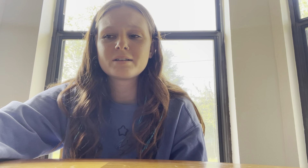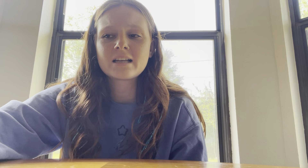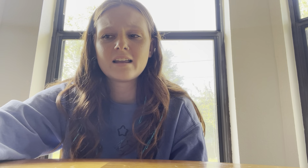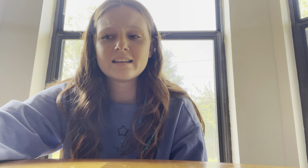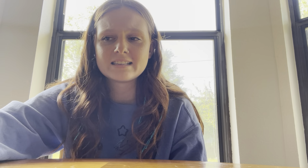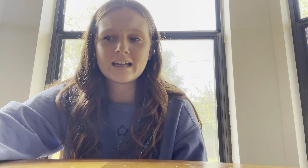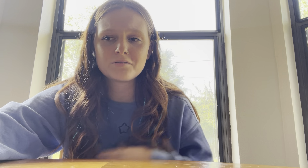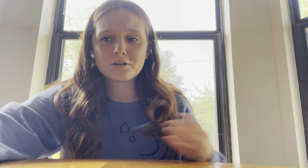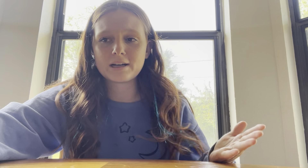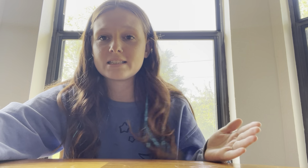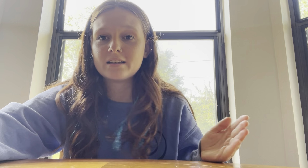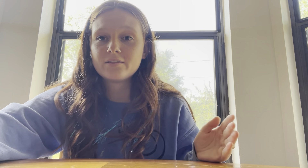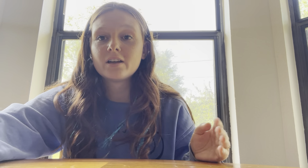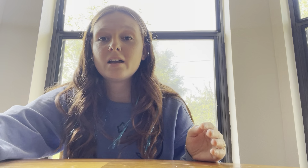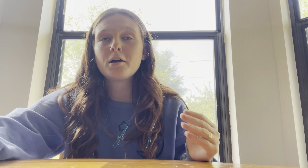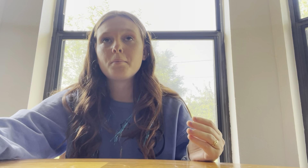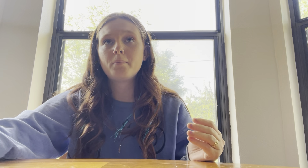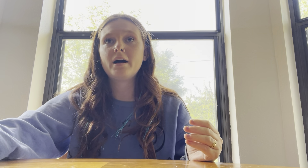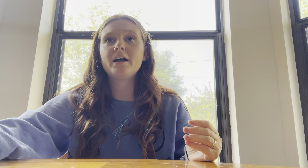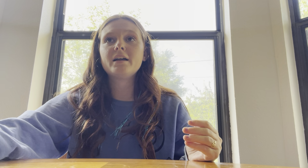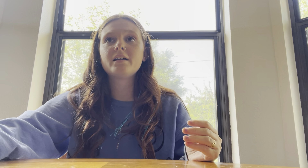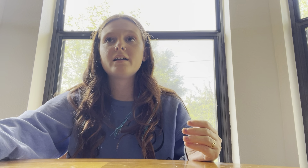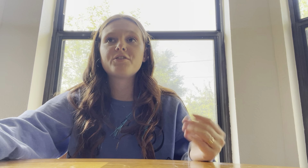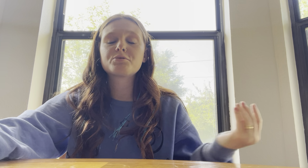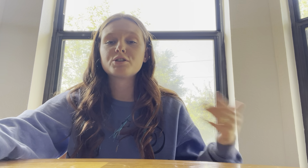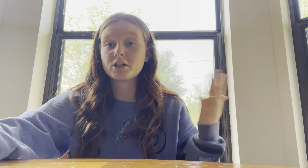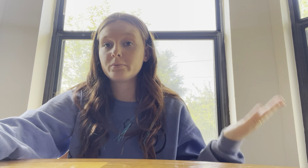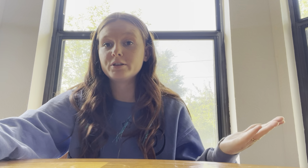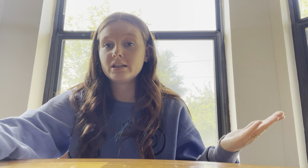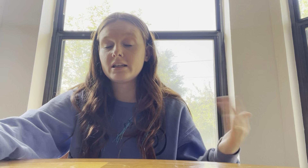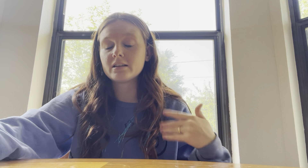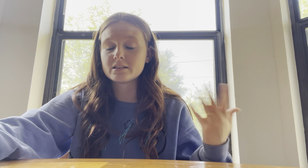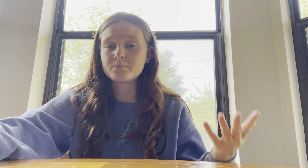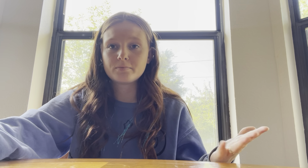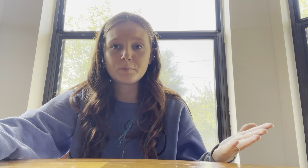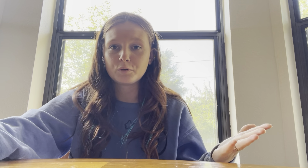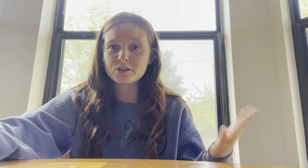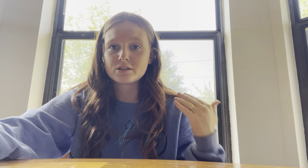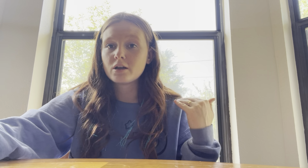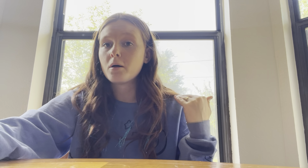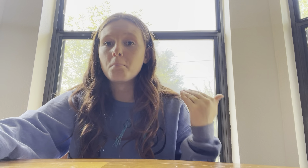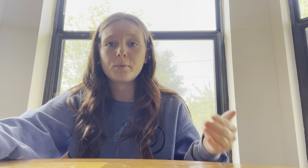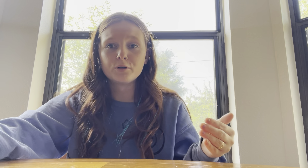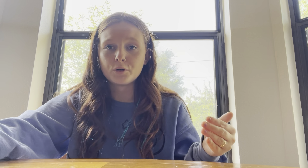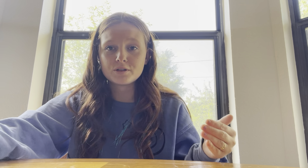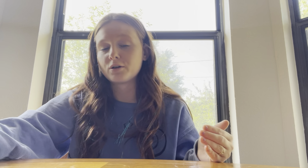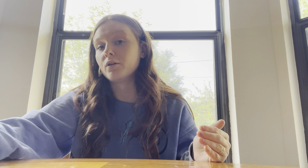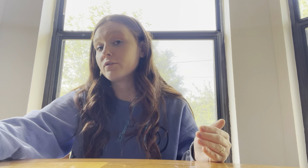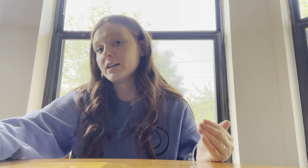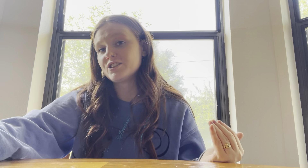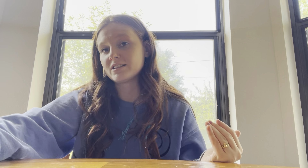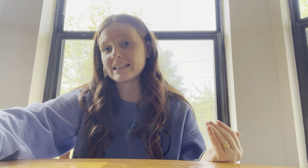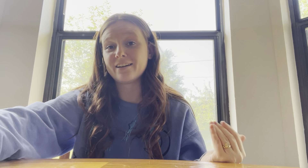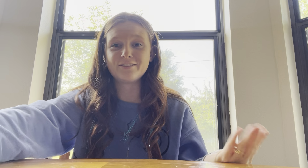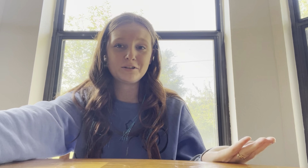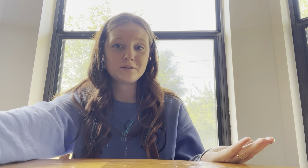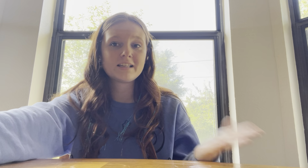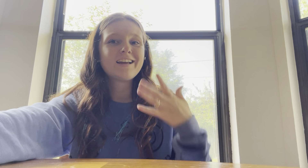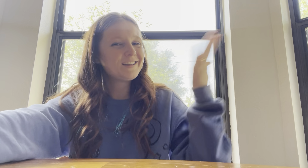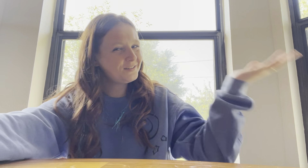it's kind of, it sounds aggressive, but if this was your community, and people were just bulldozing over it just to get views, you